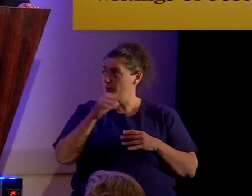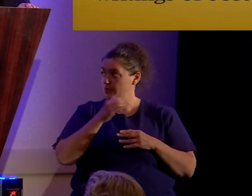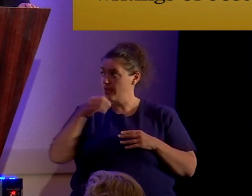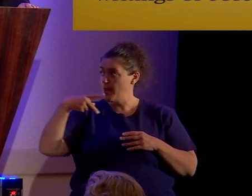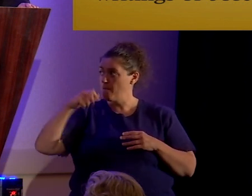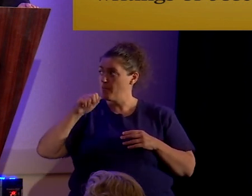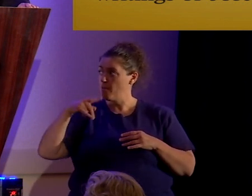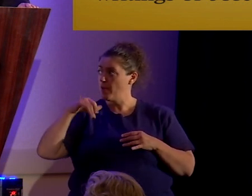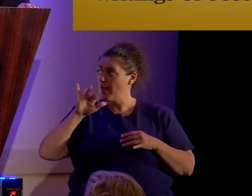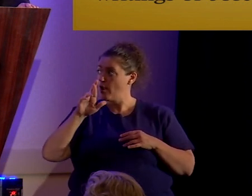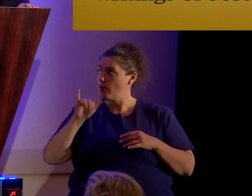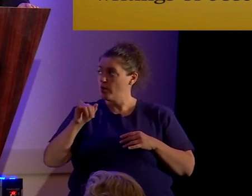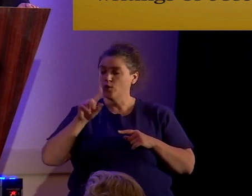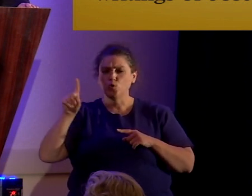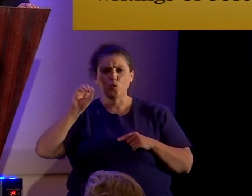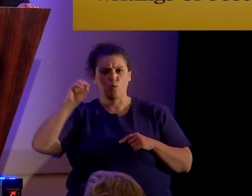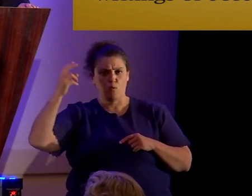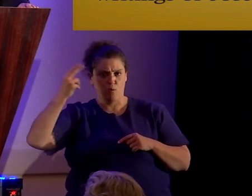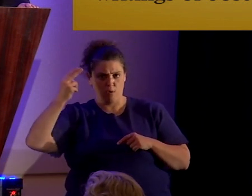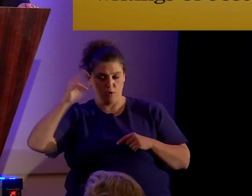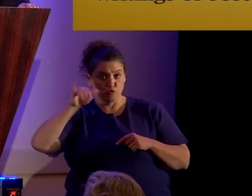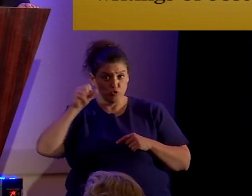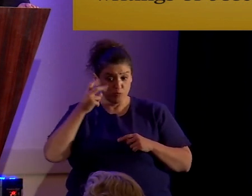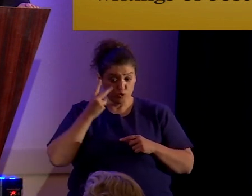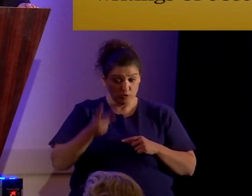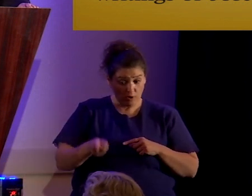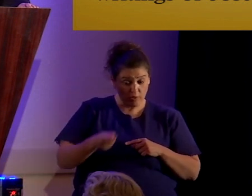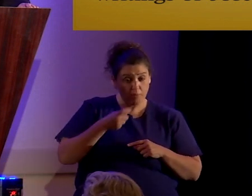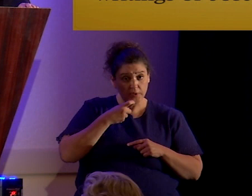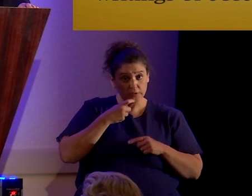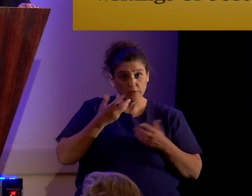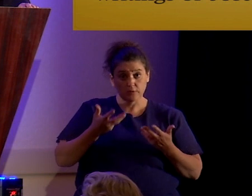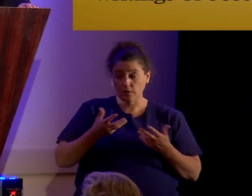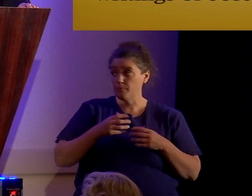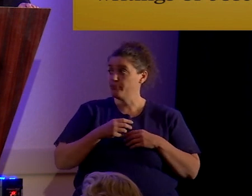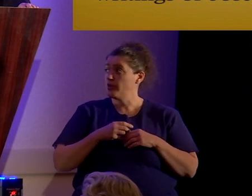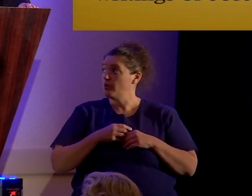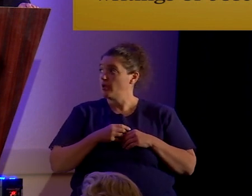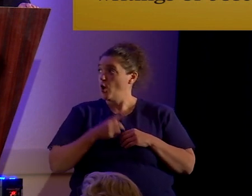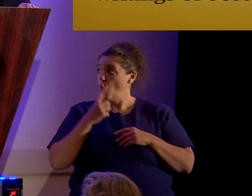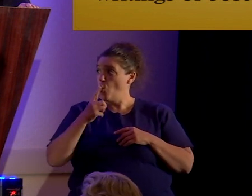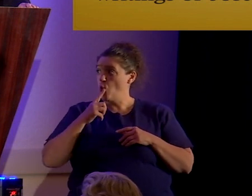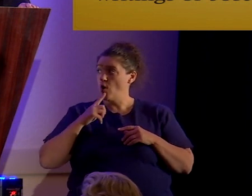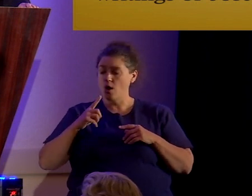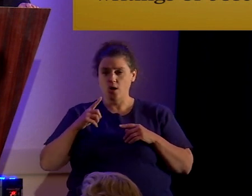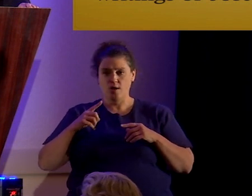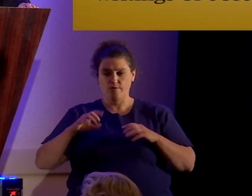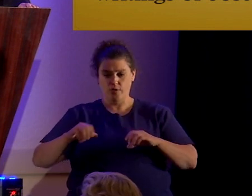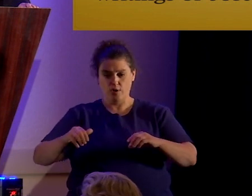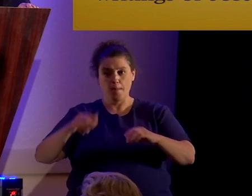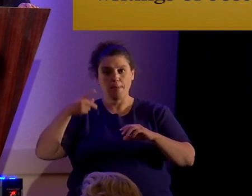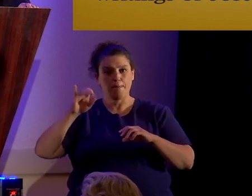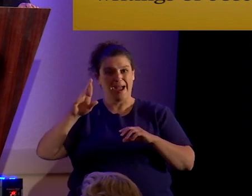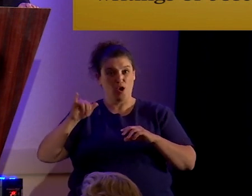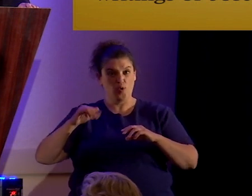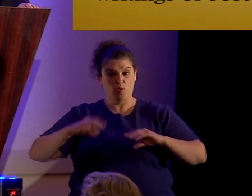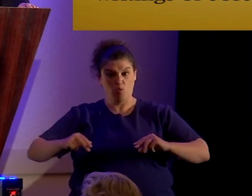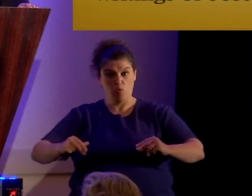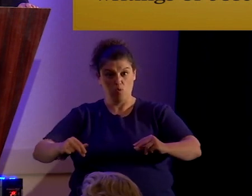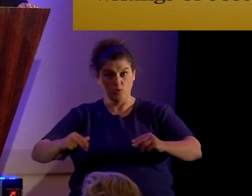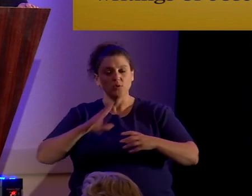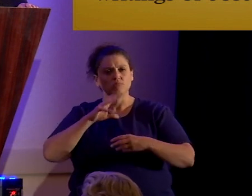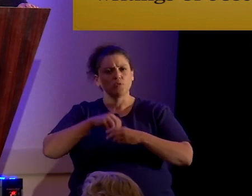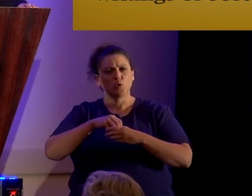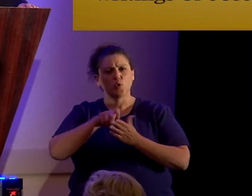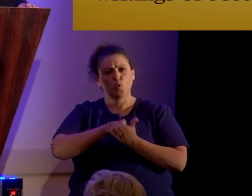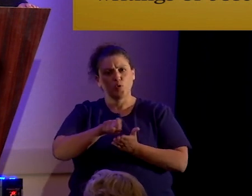And Joseph Smith, seeing them, told him, he says, that one of the roles contained the writings of Abraham and another the